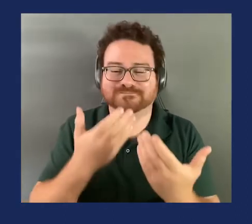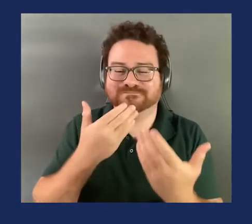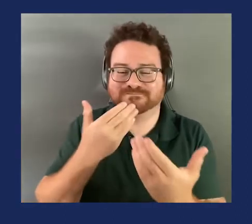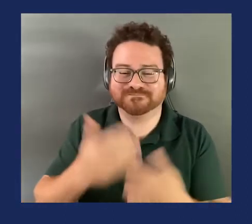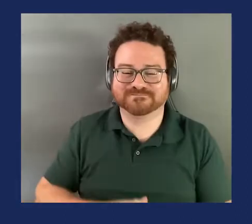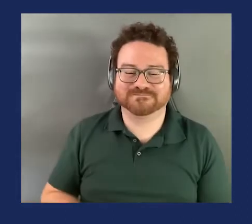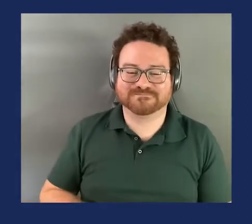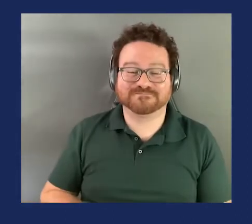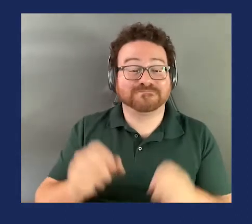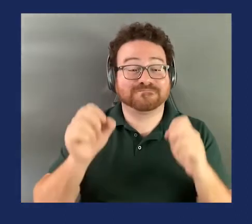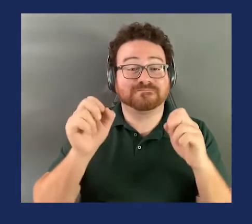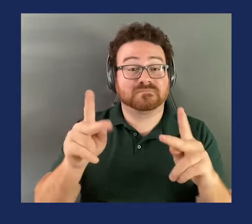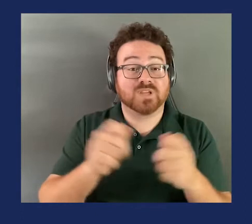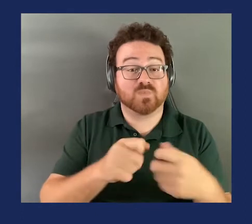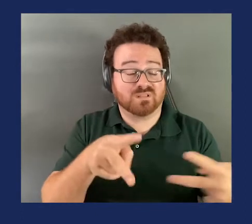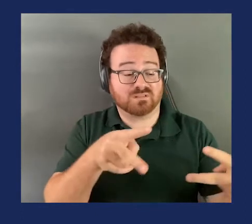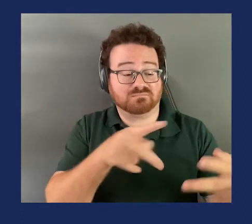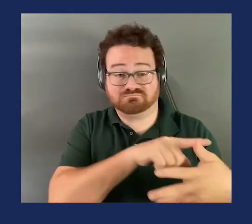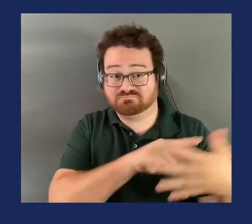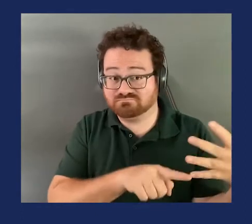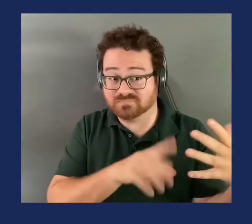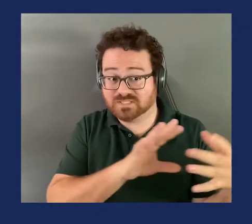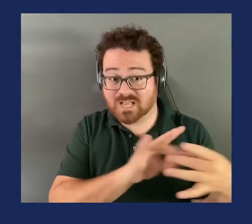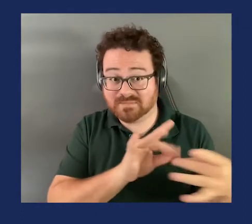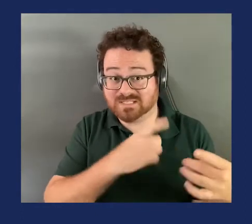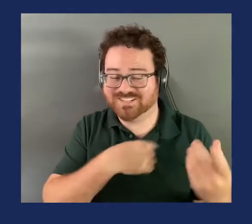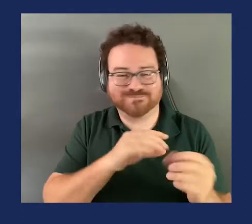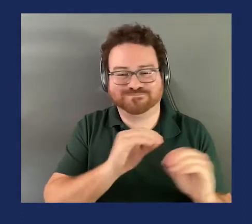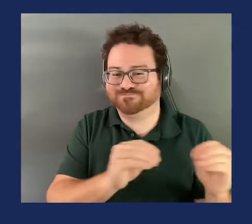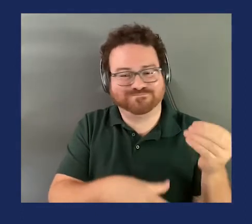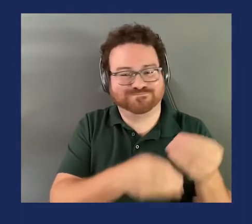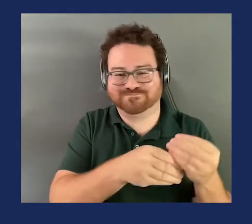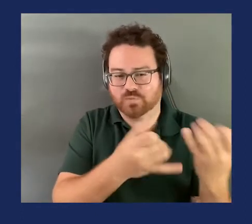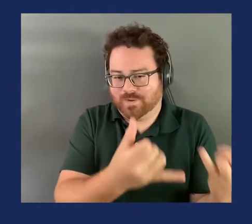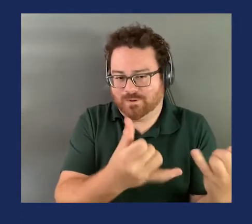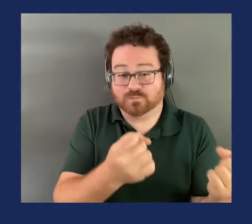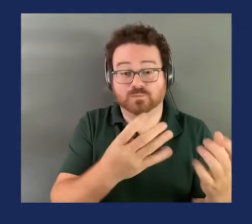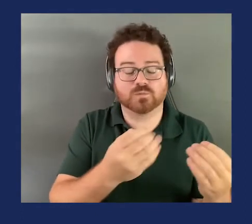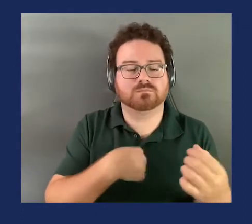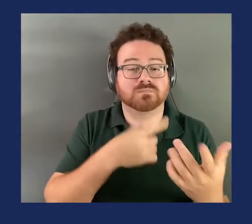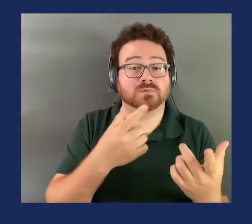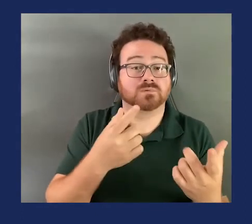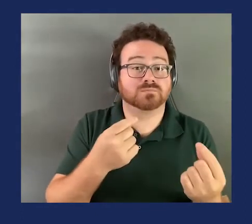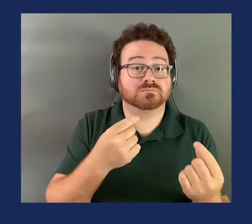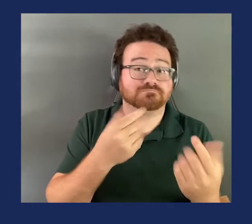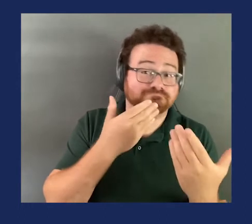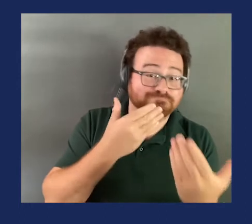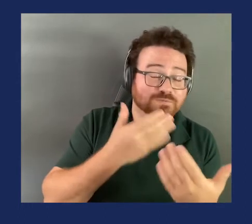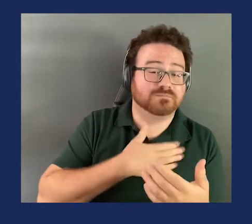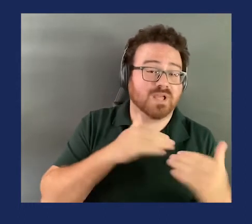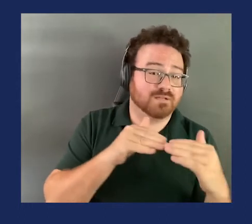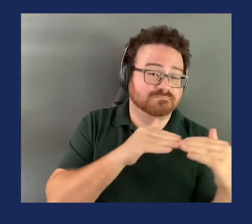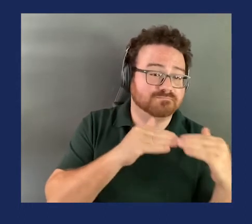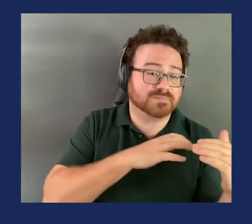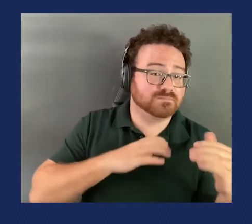Well, with those comments, I don't actually have anything to add to this point in time, so I would thank my fellow commissioners